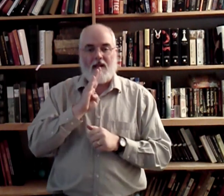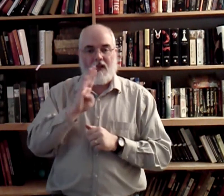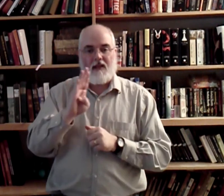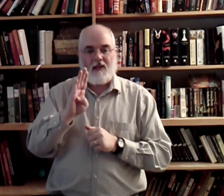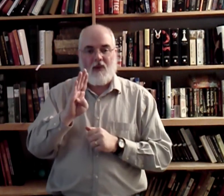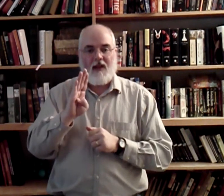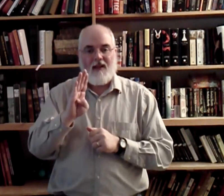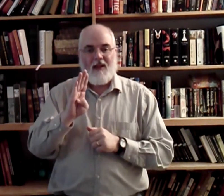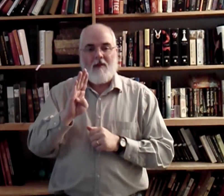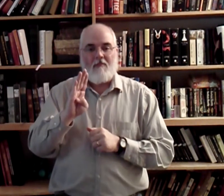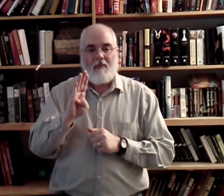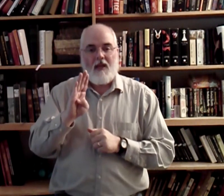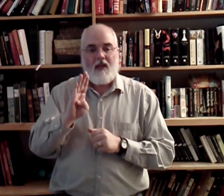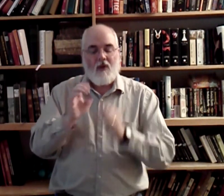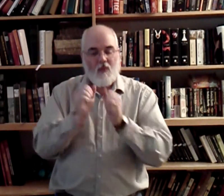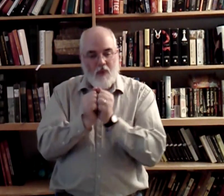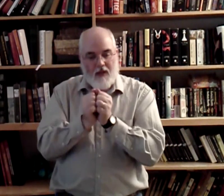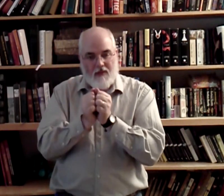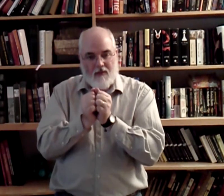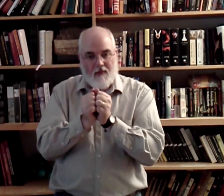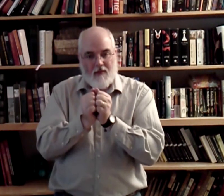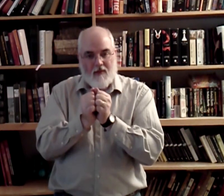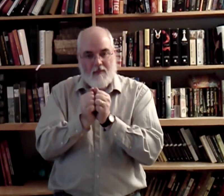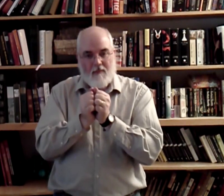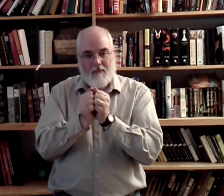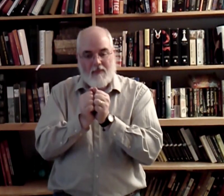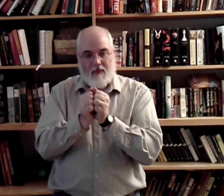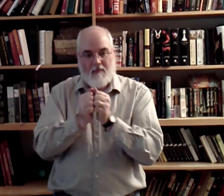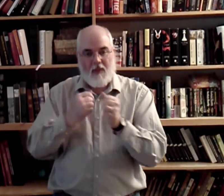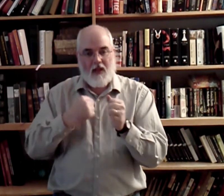sign it this way. Be. With. Me.